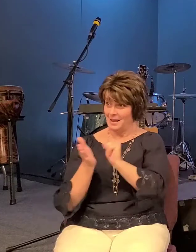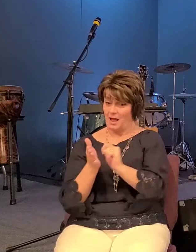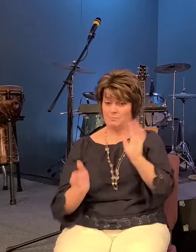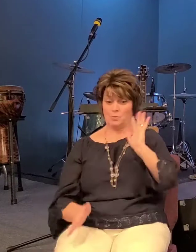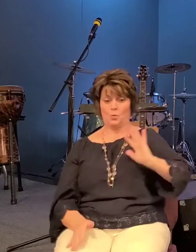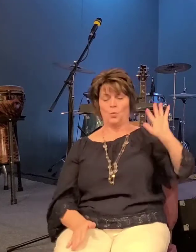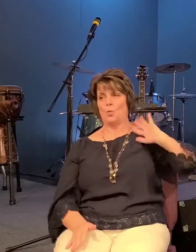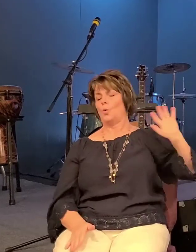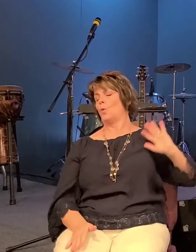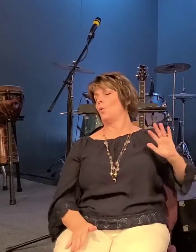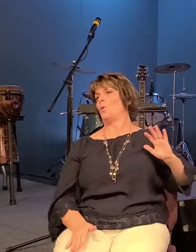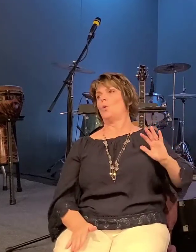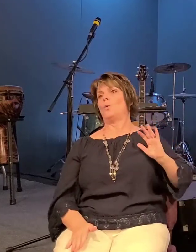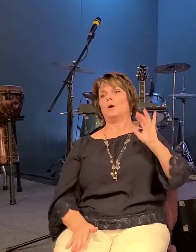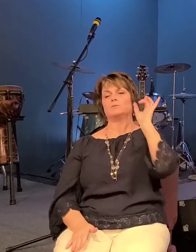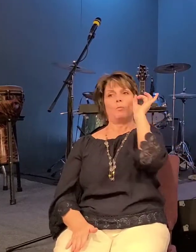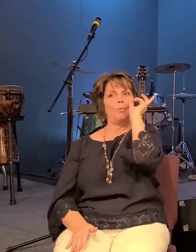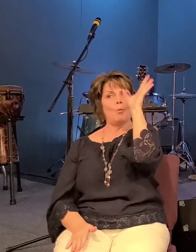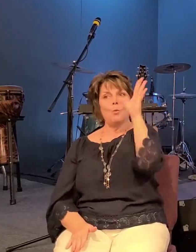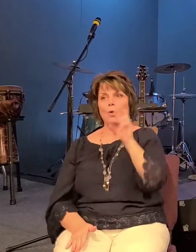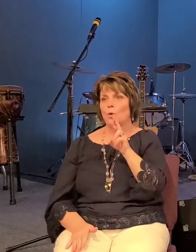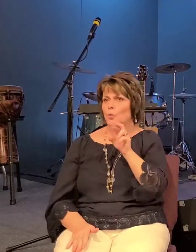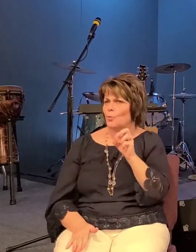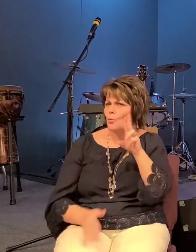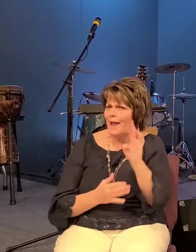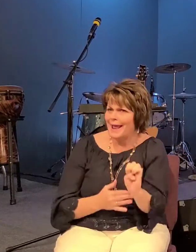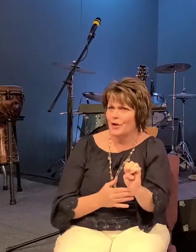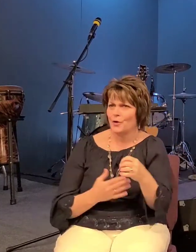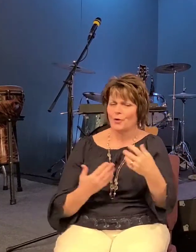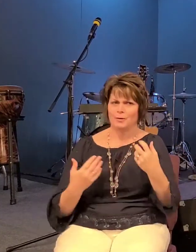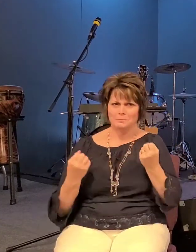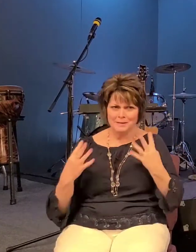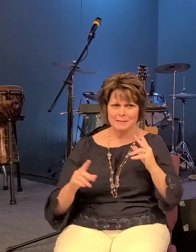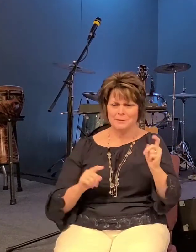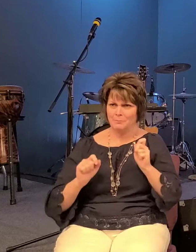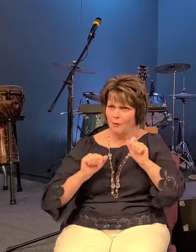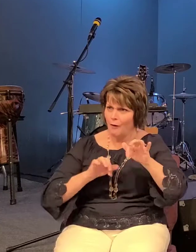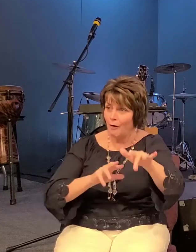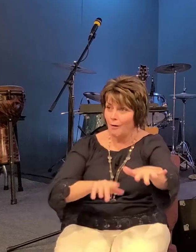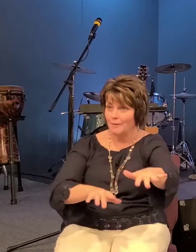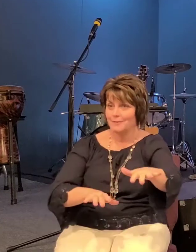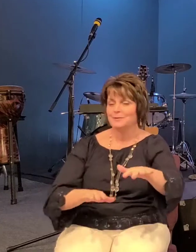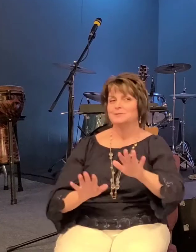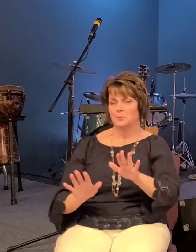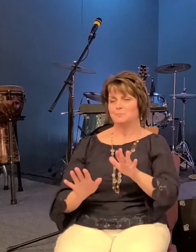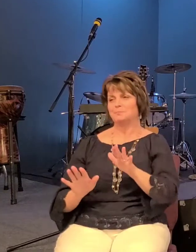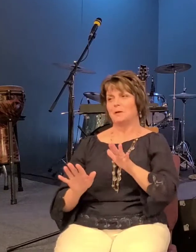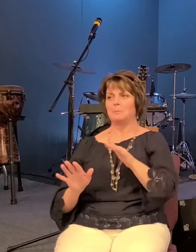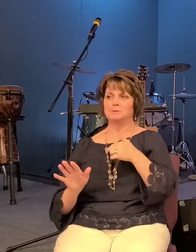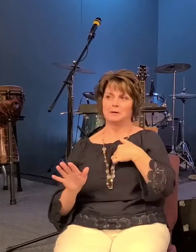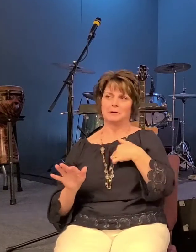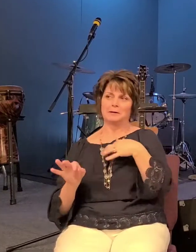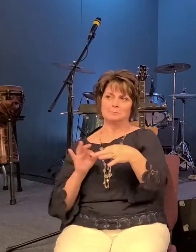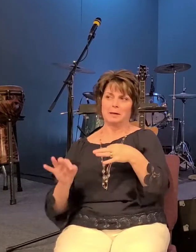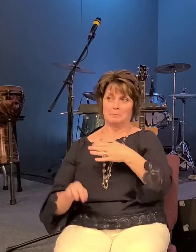and so i want to talk to you about this this this is just my idea this is the way my mind thinks